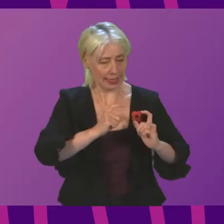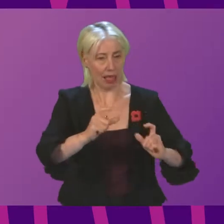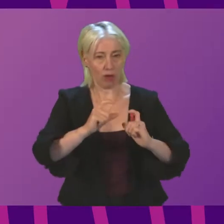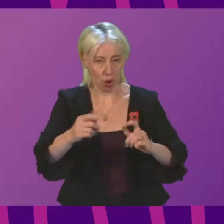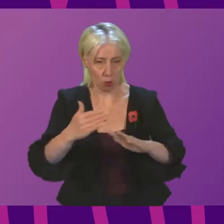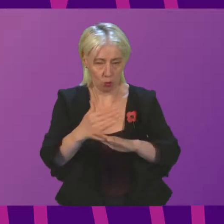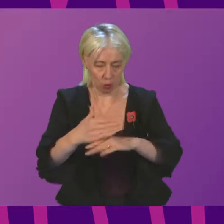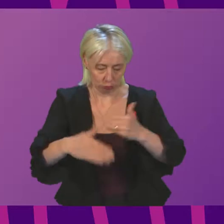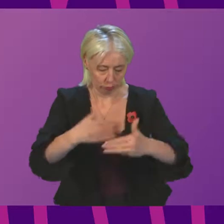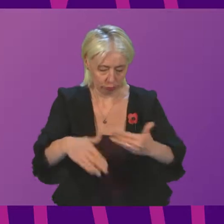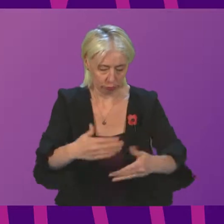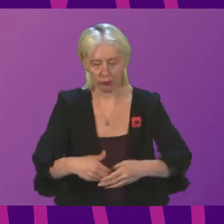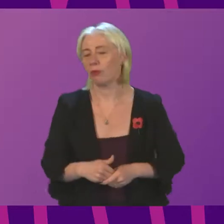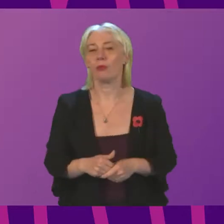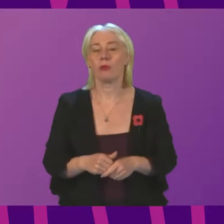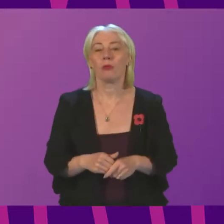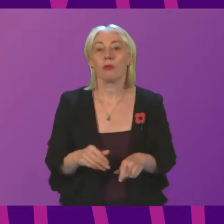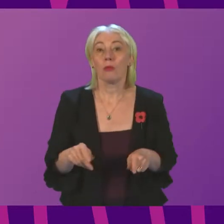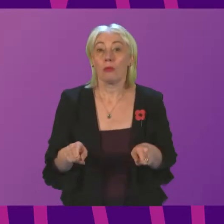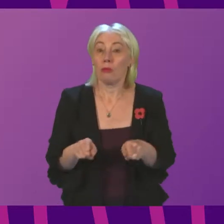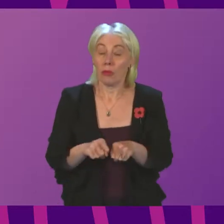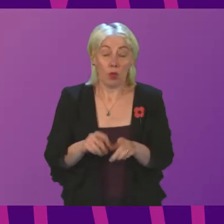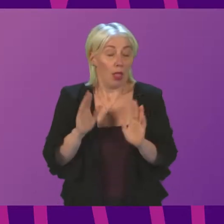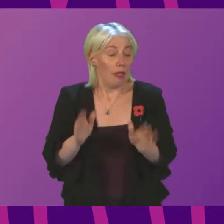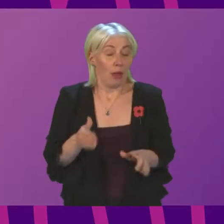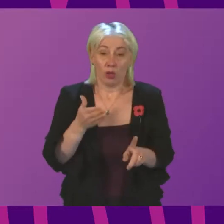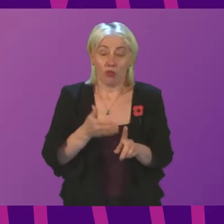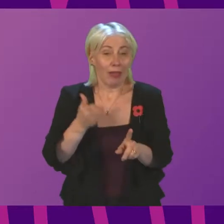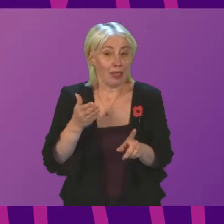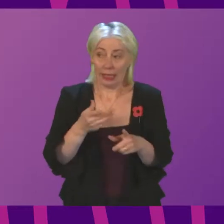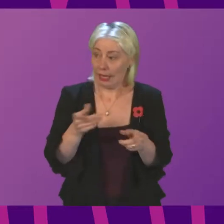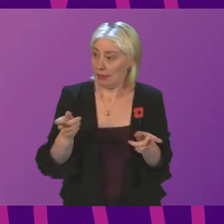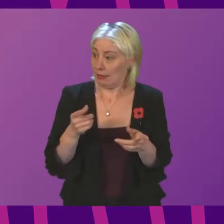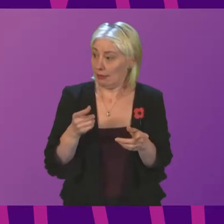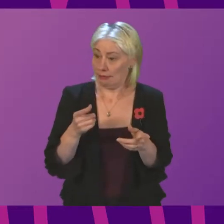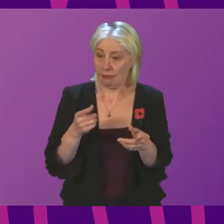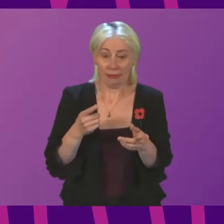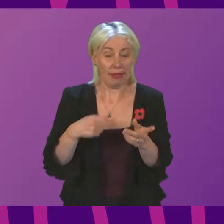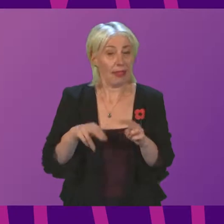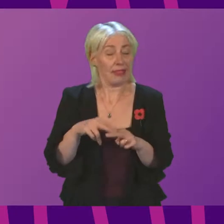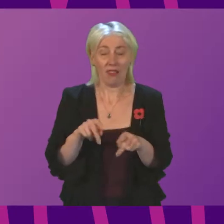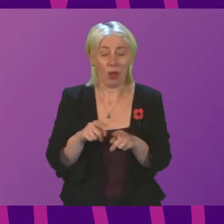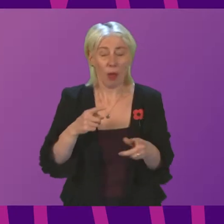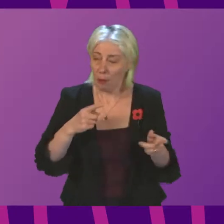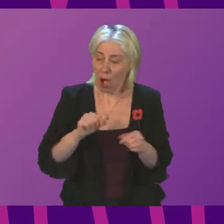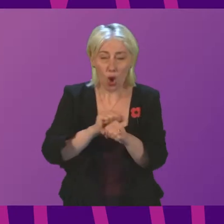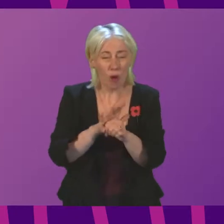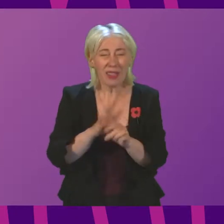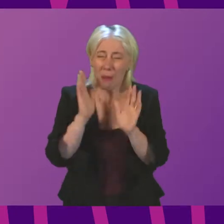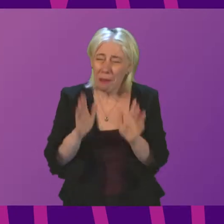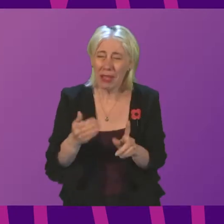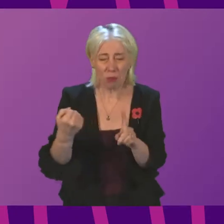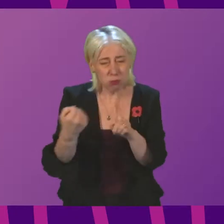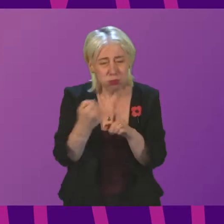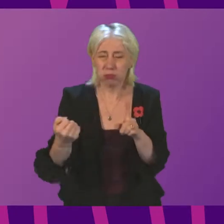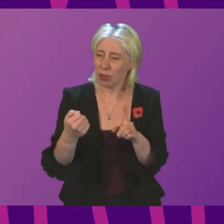activities. I also have to recognise, as members of staff and the significant impact that COVID represents on the